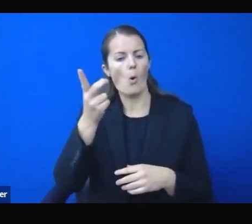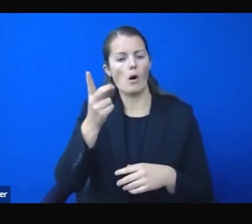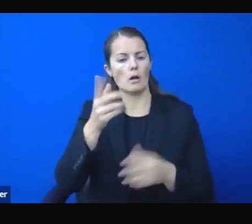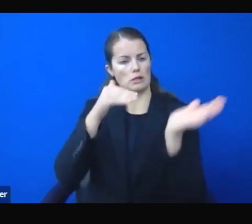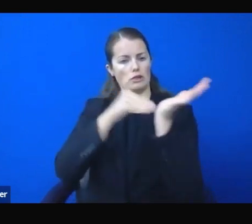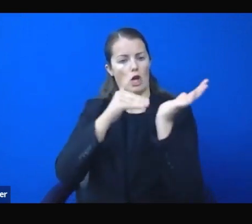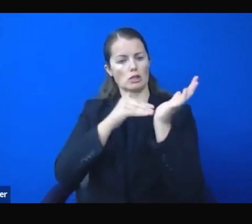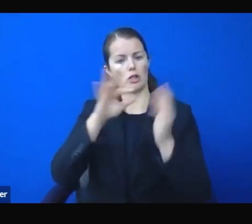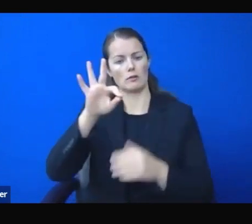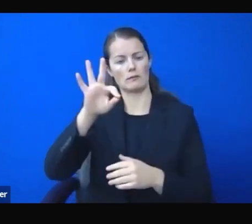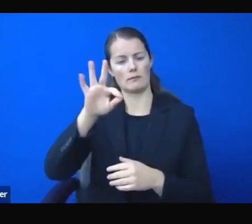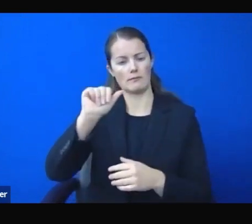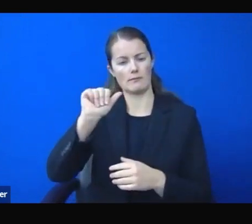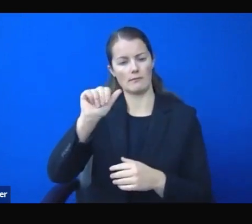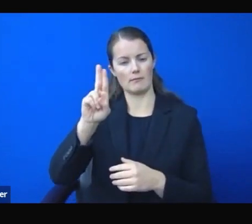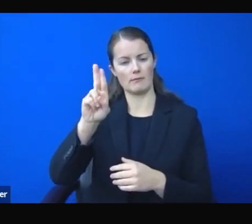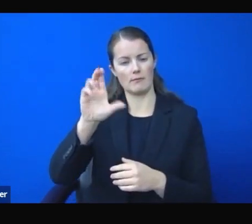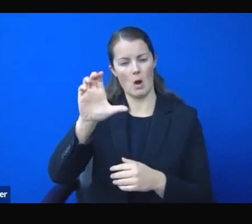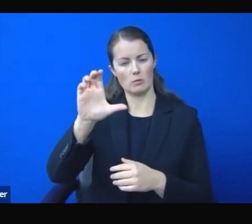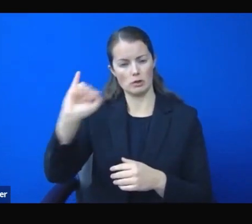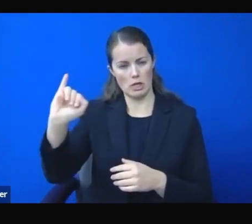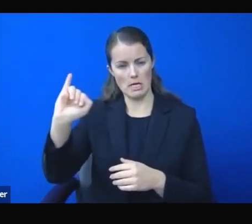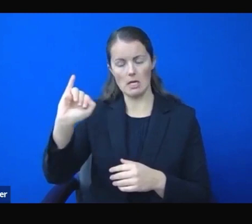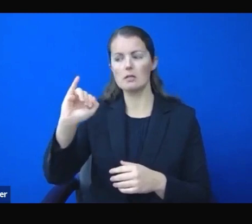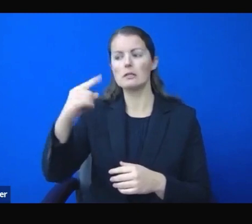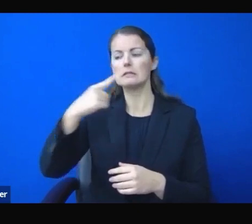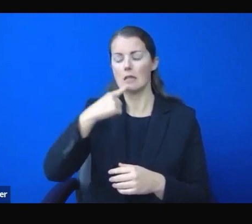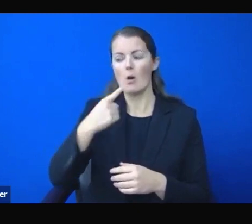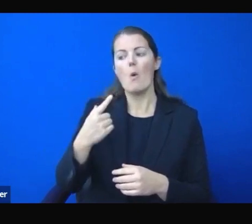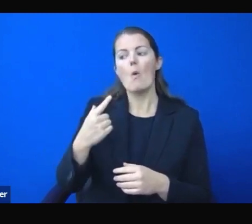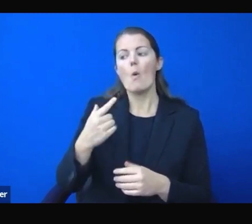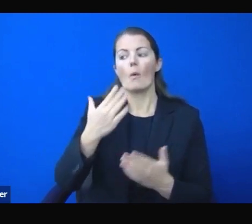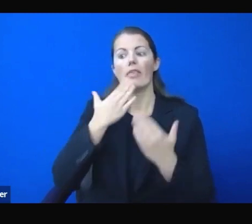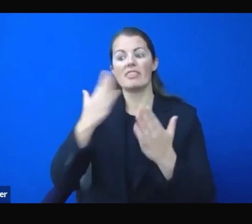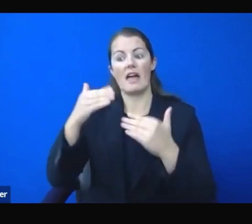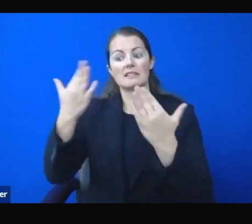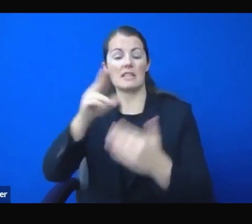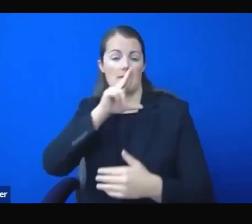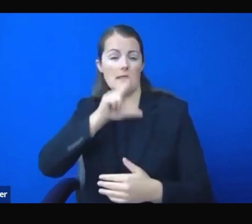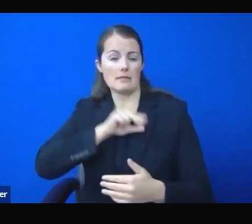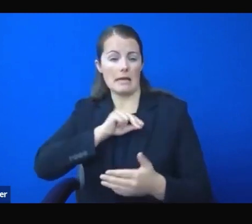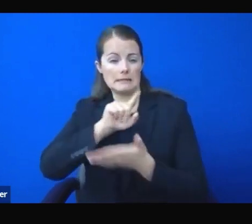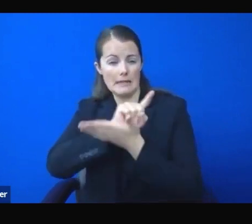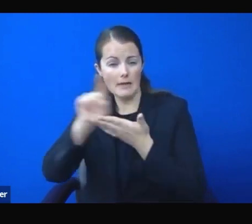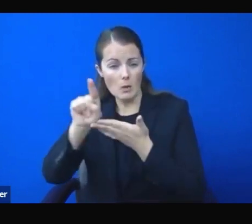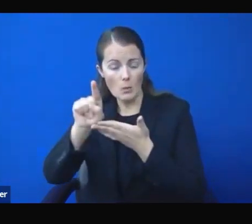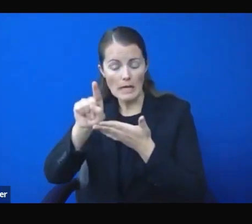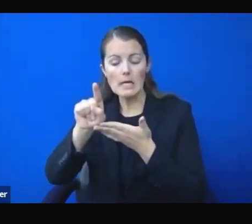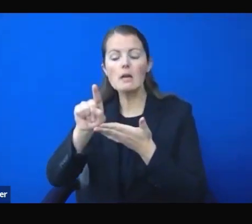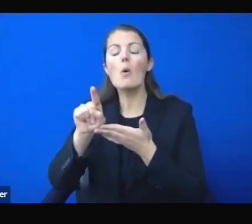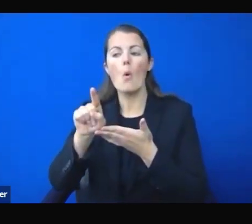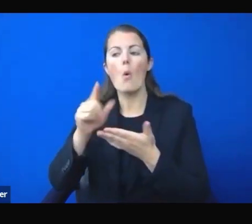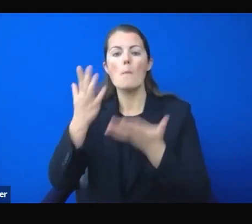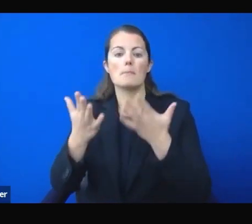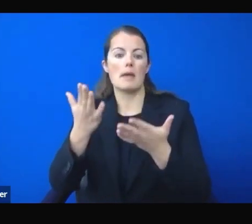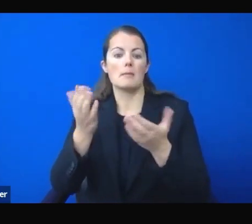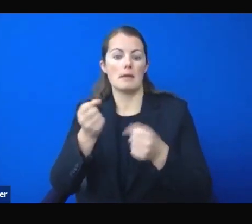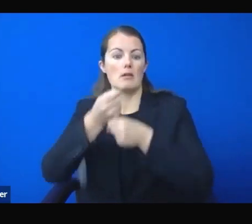of a surge. We have every indication that's where the nation and where Nevada is headed at this time.